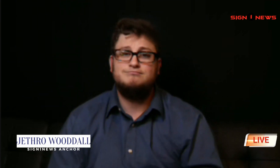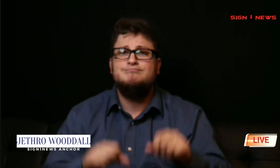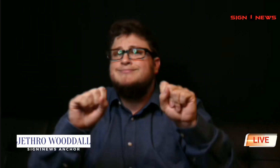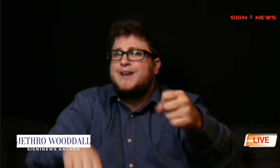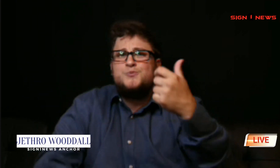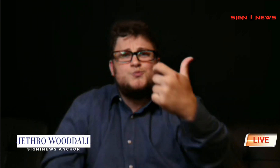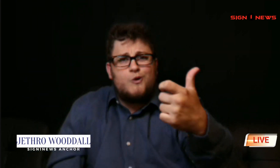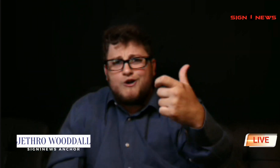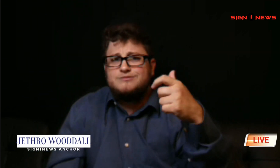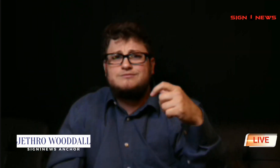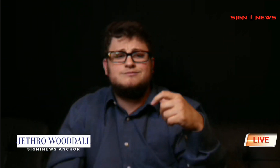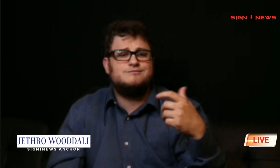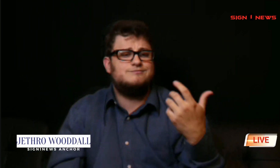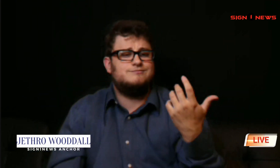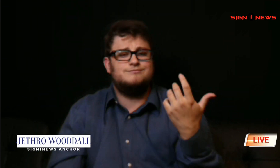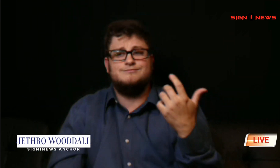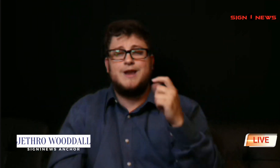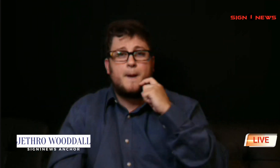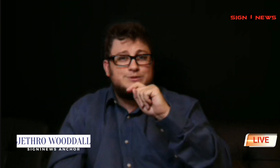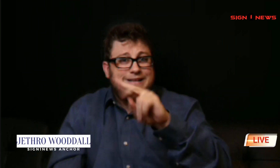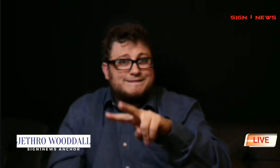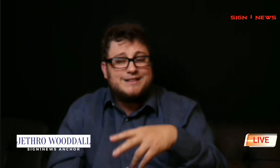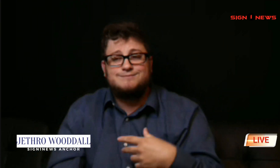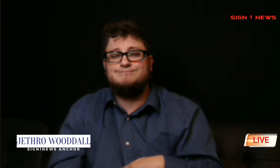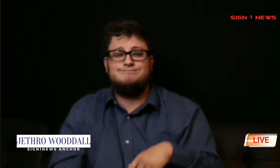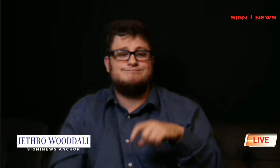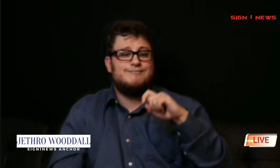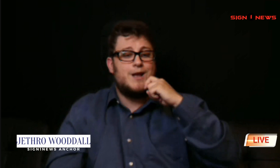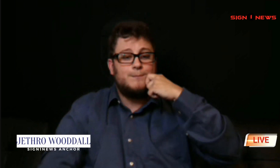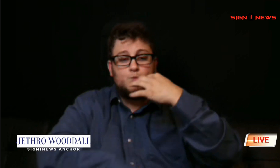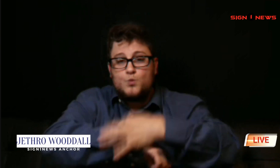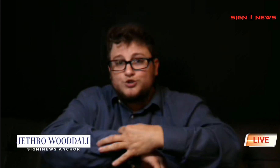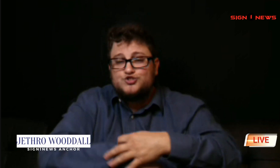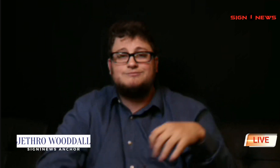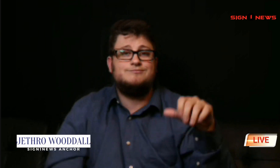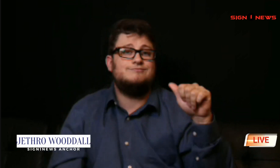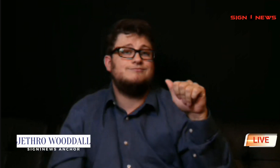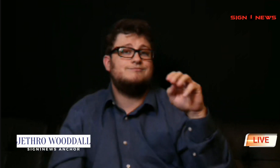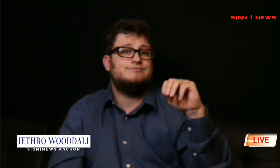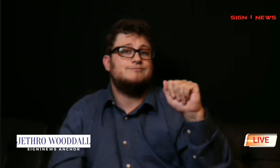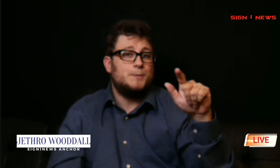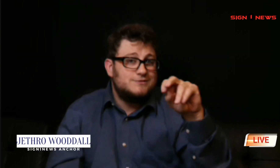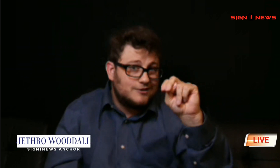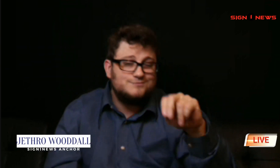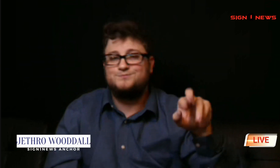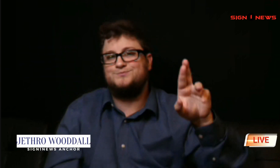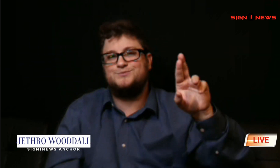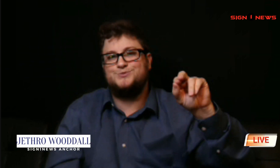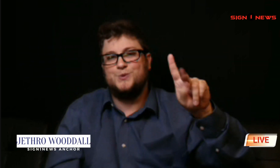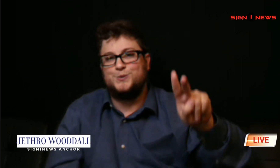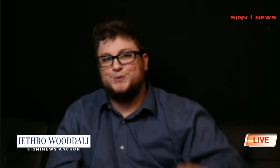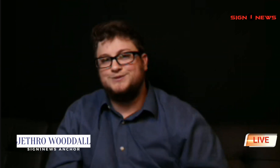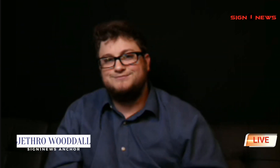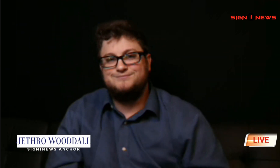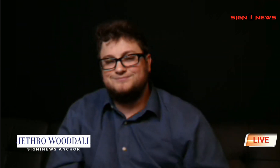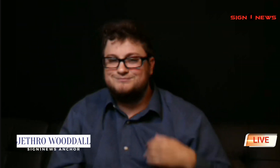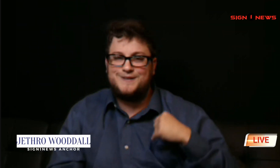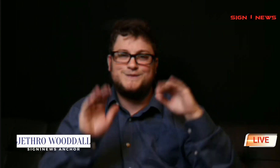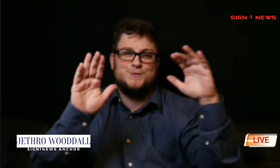you can also watch on apple tv apple watch amazon and roku have a wonderful day